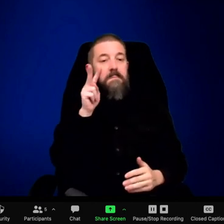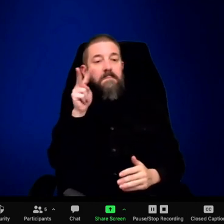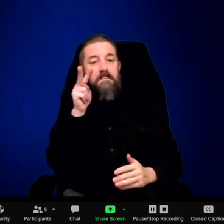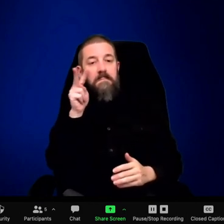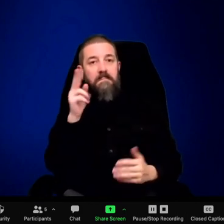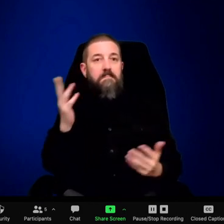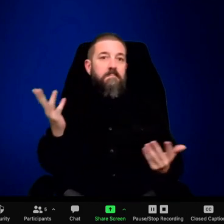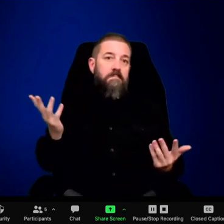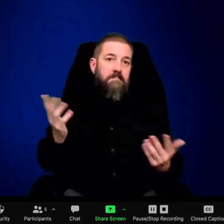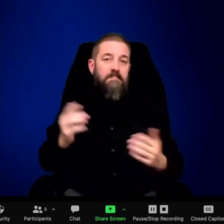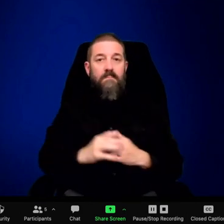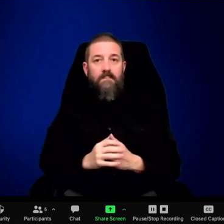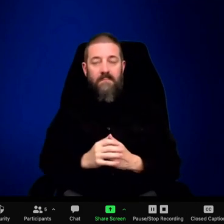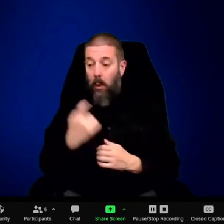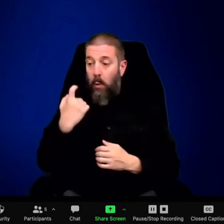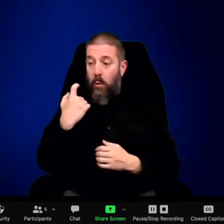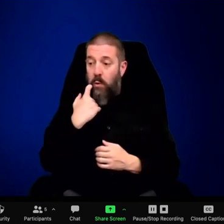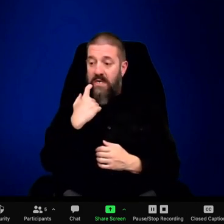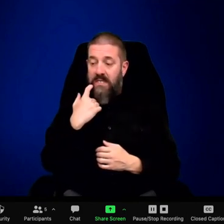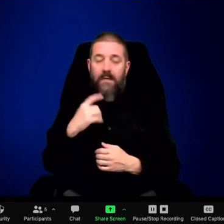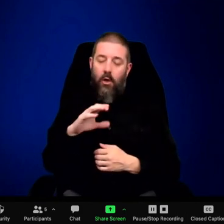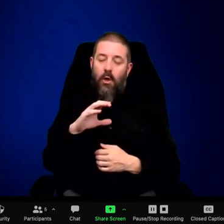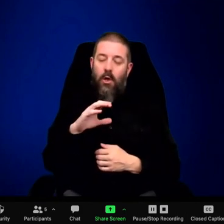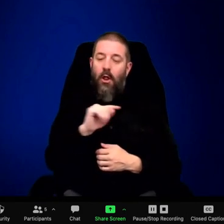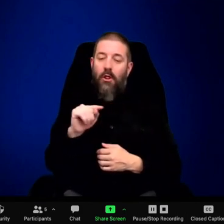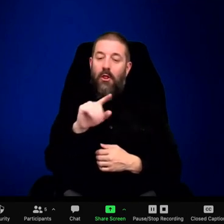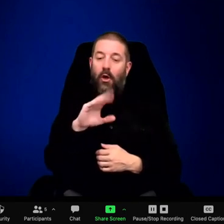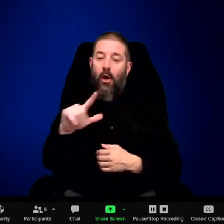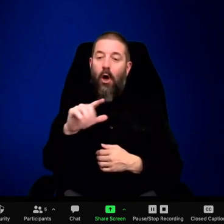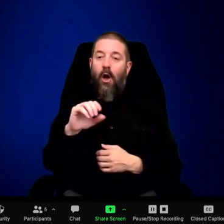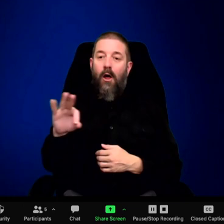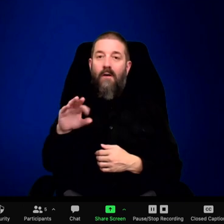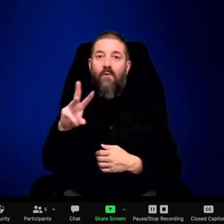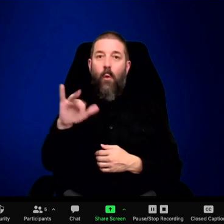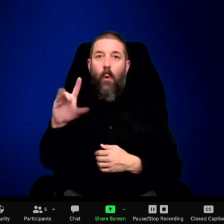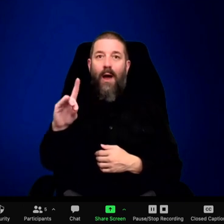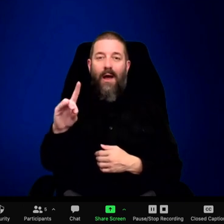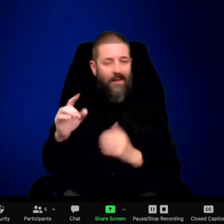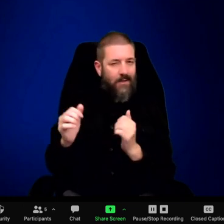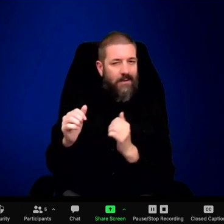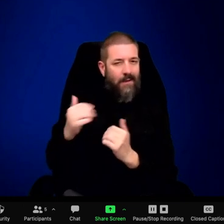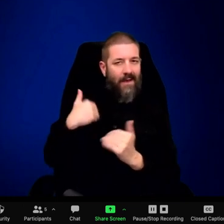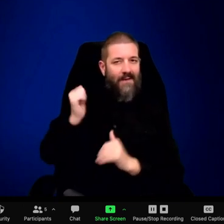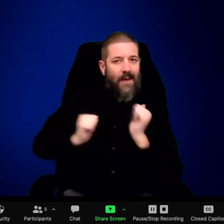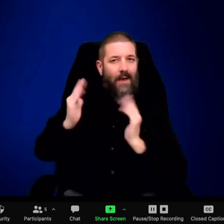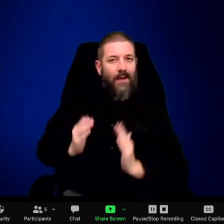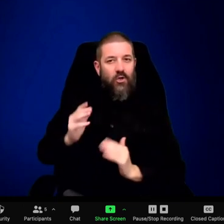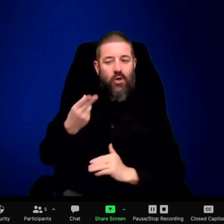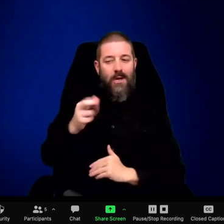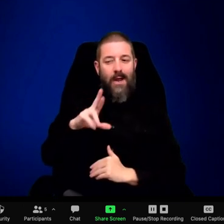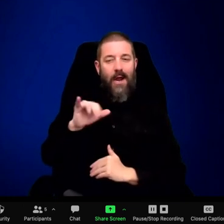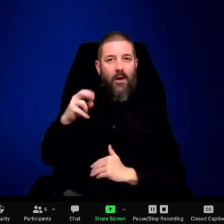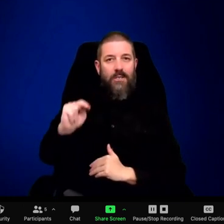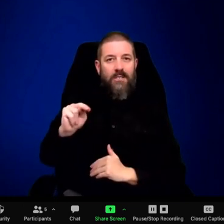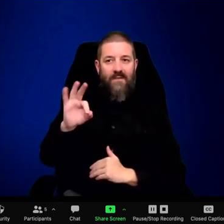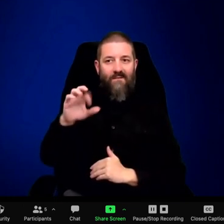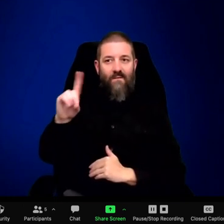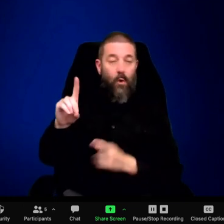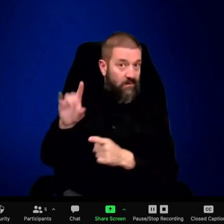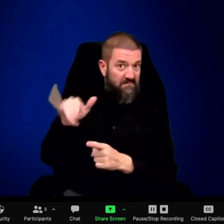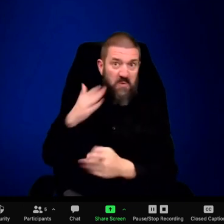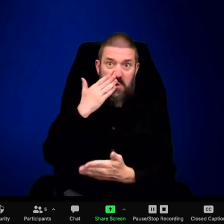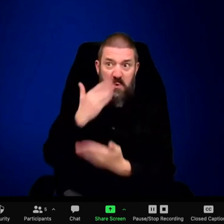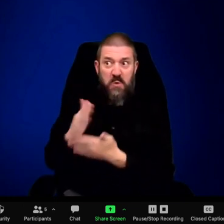around, uh, trainers that work in movies. Um, it's very limited what you can get wolf looking animals to do on